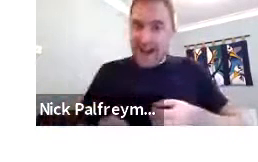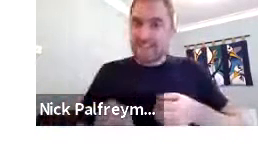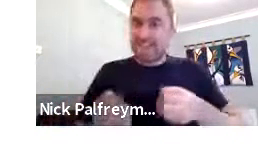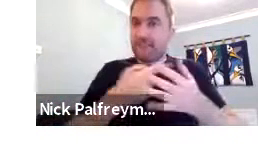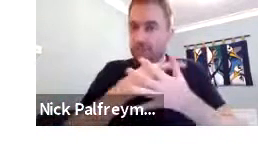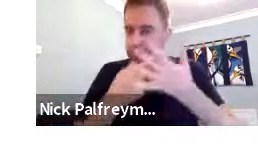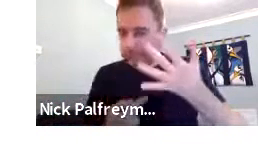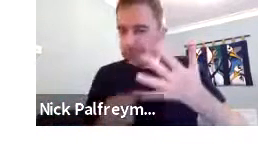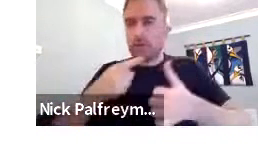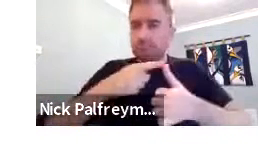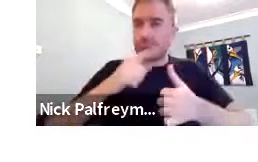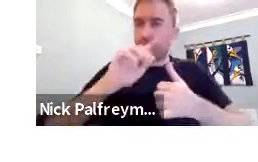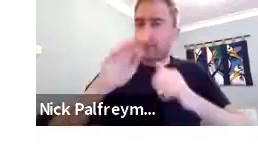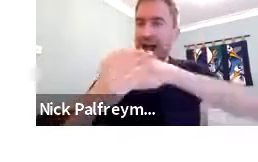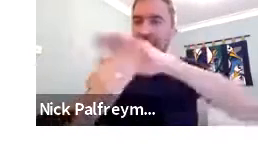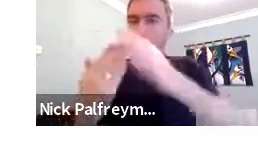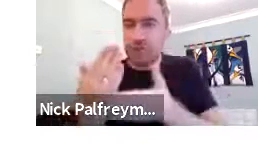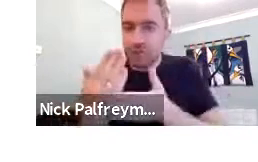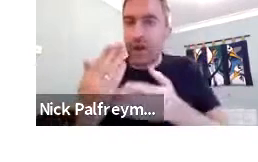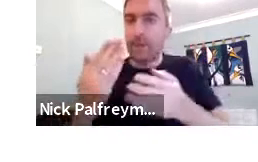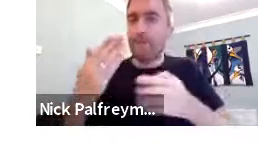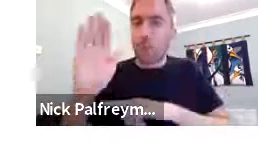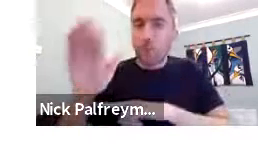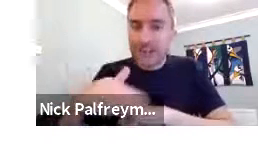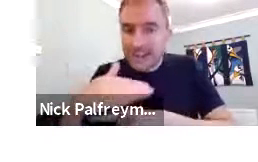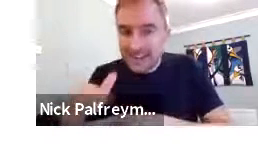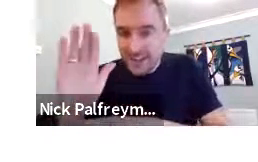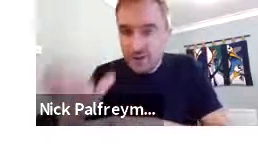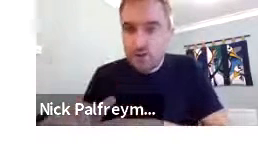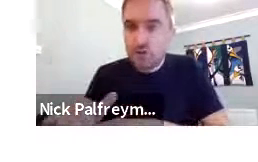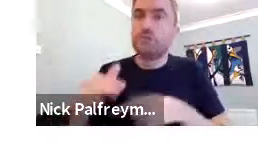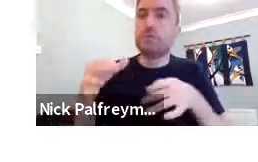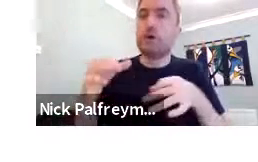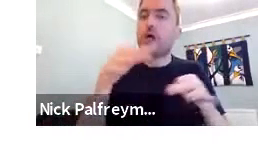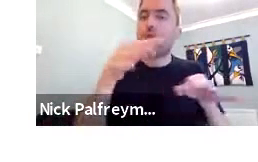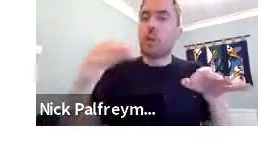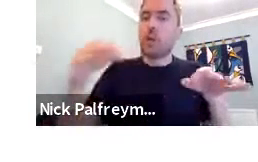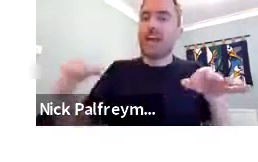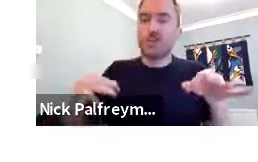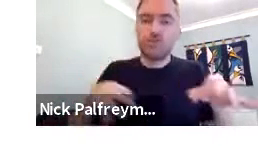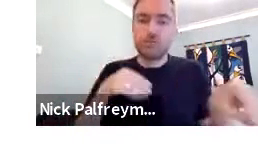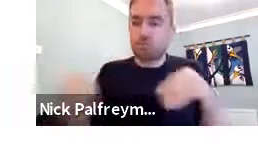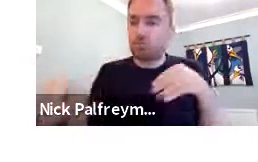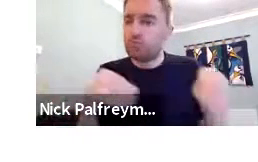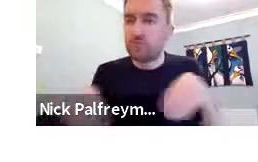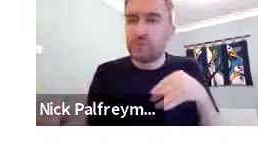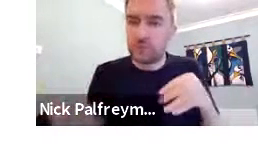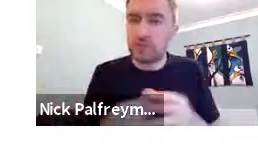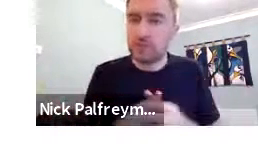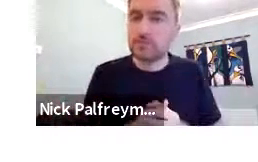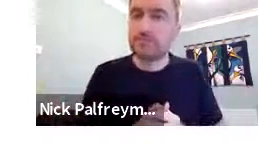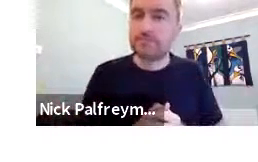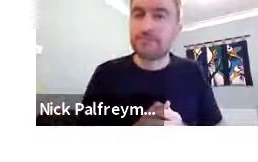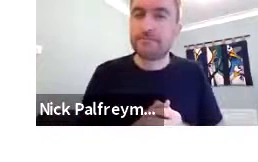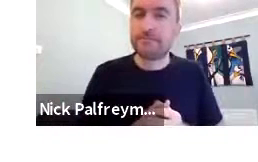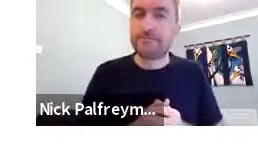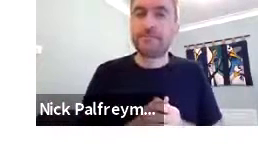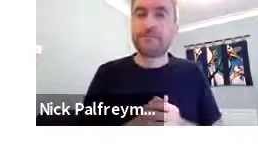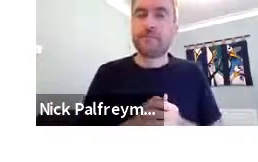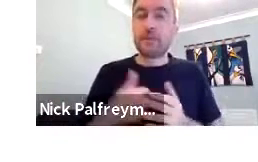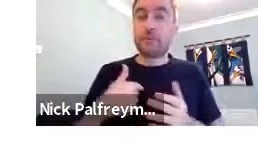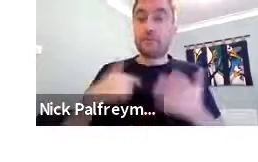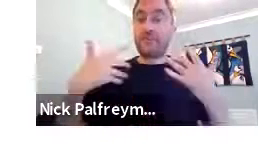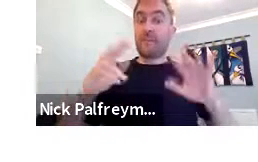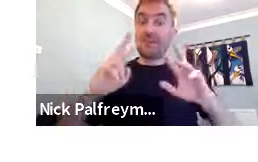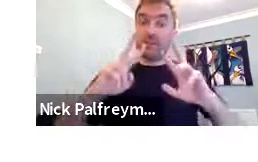in terms of sign language, use handshapes. You can use orientation, location